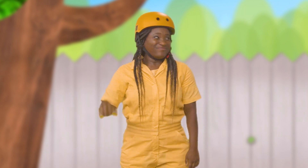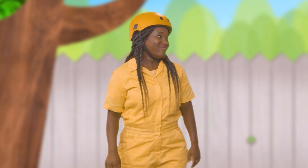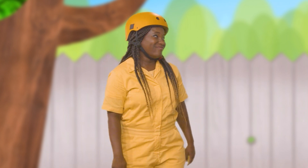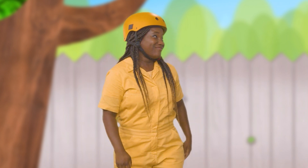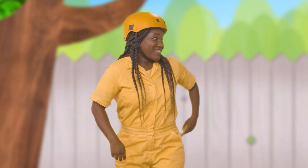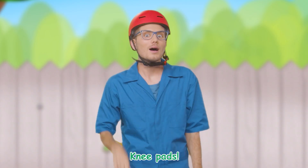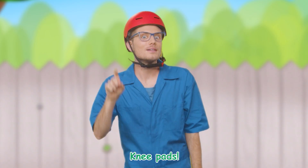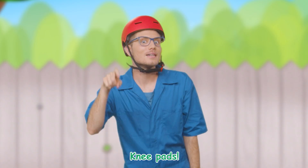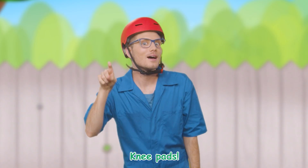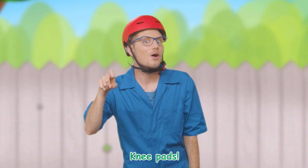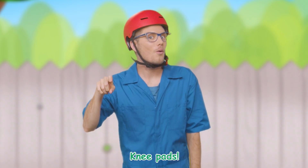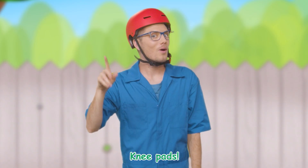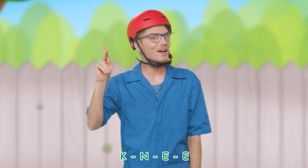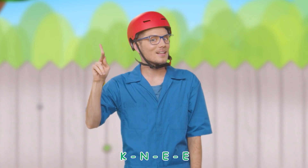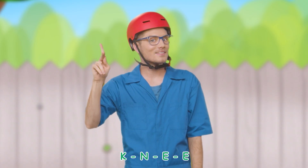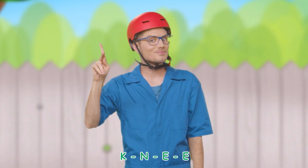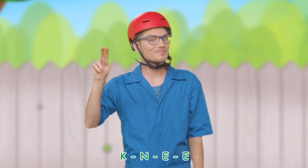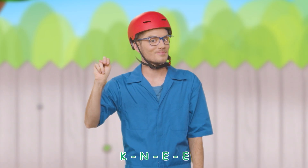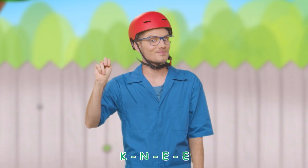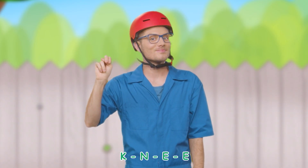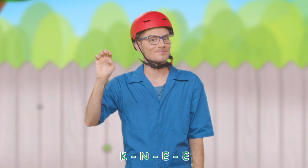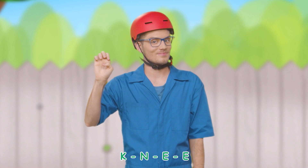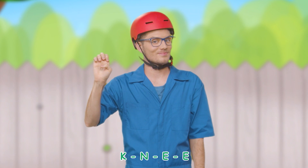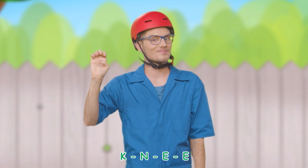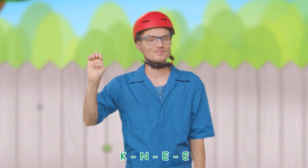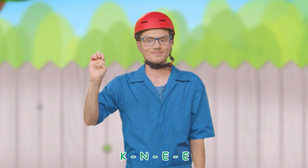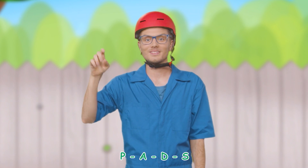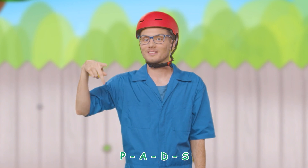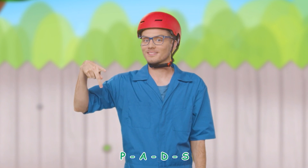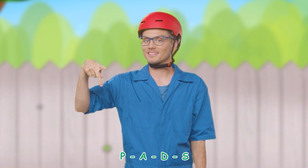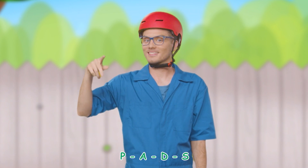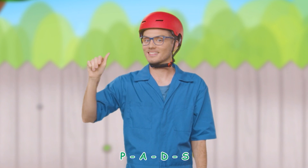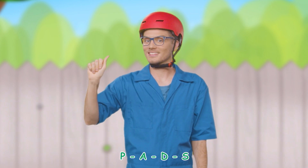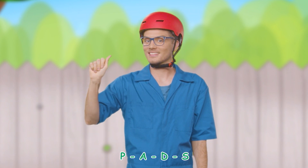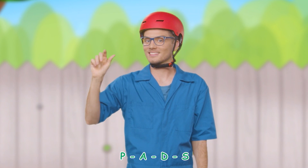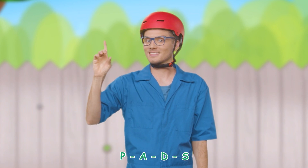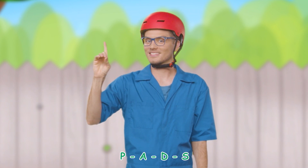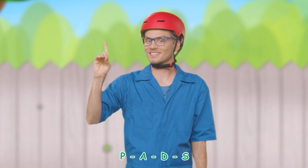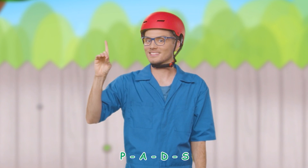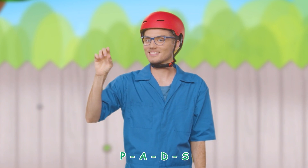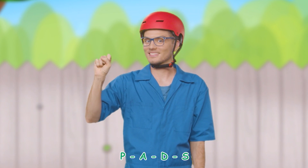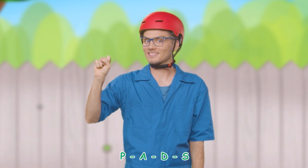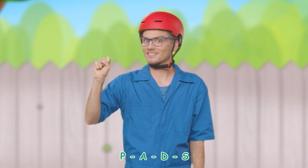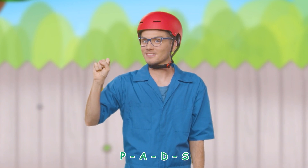Knee pads K N E E P A D S